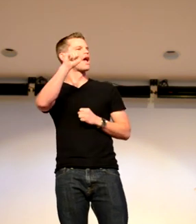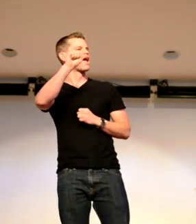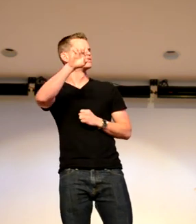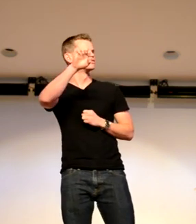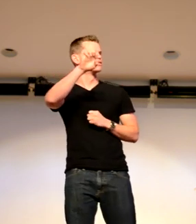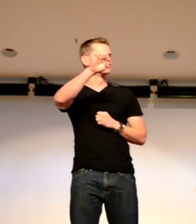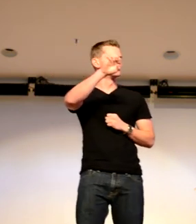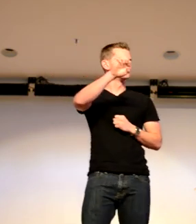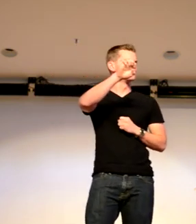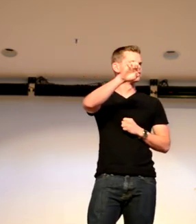They said, cold case.